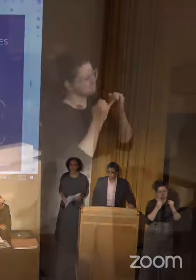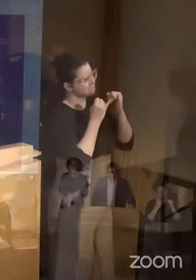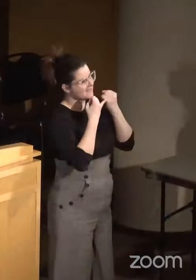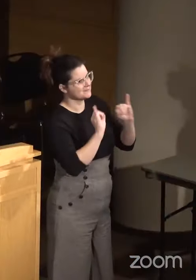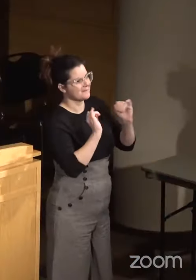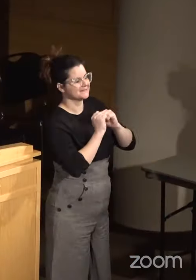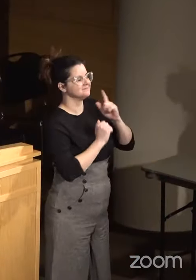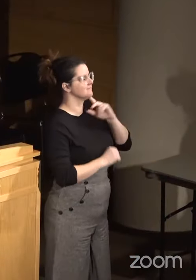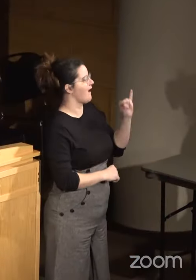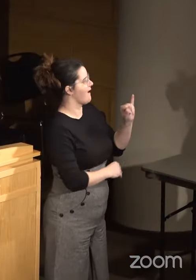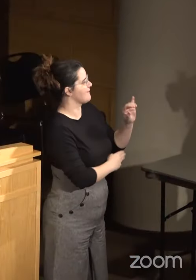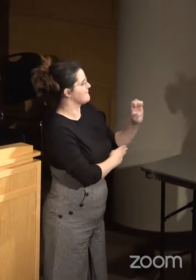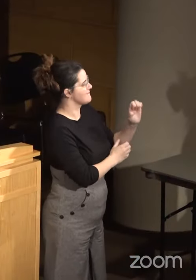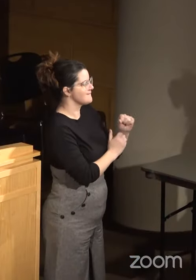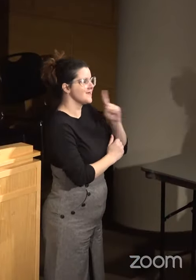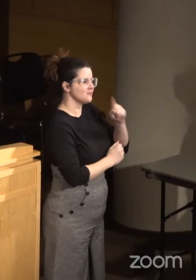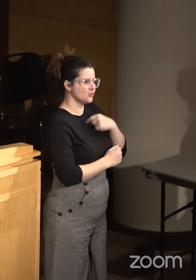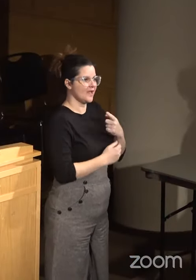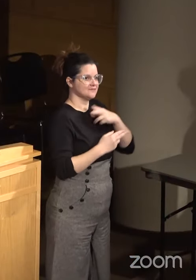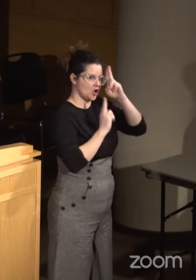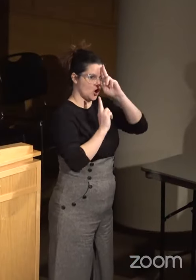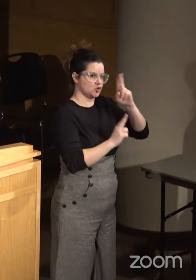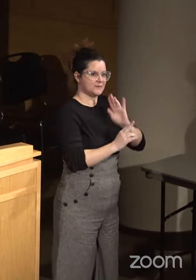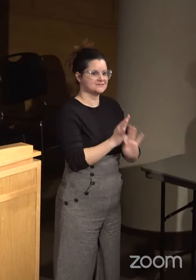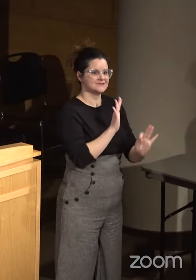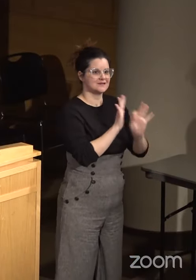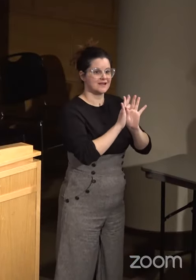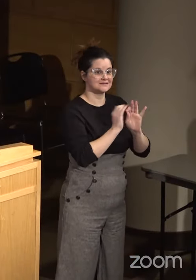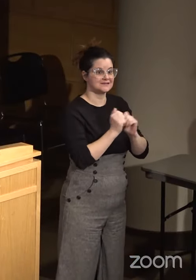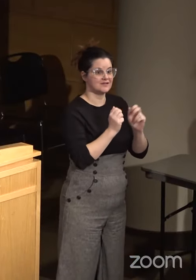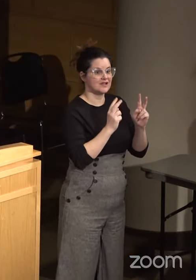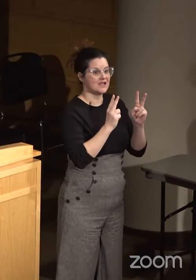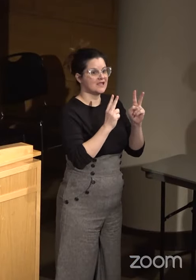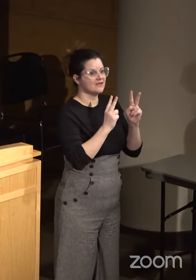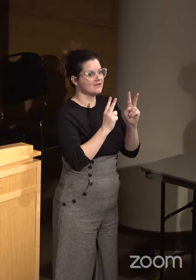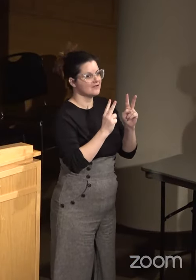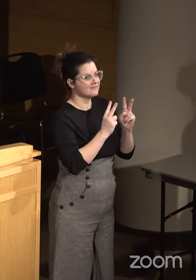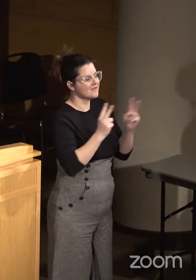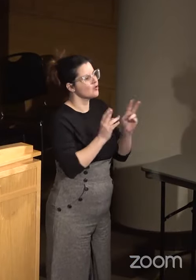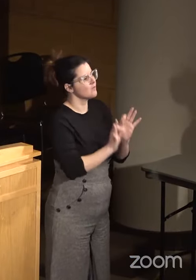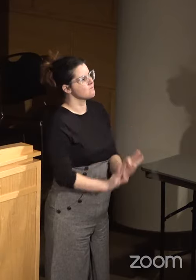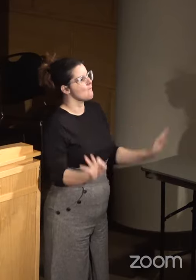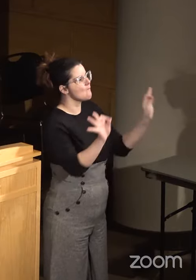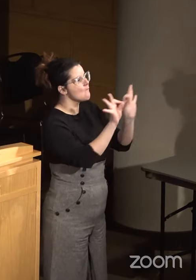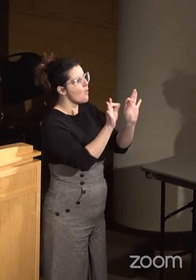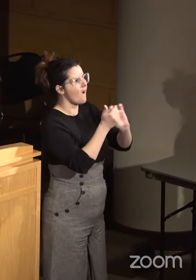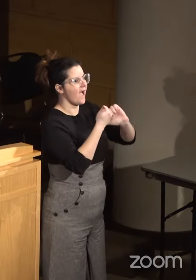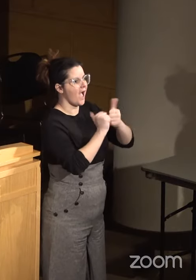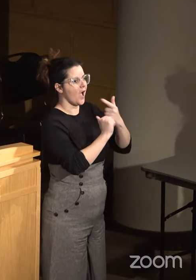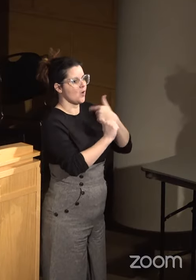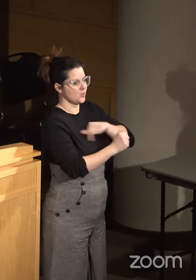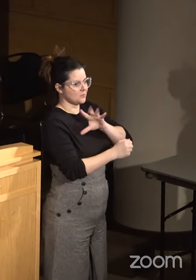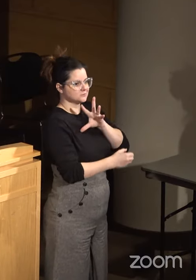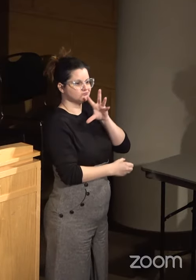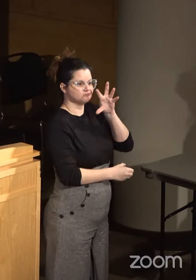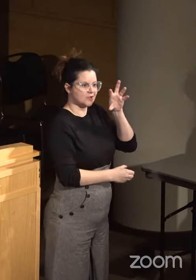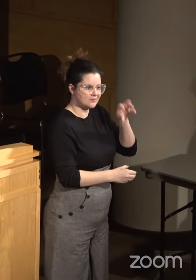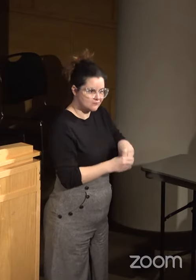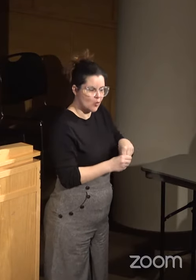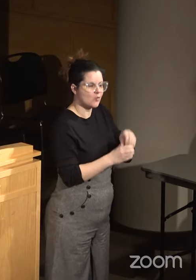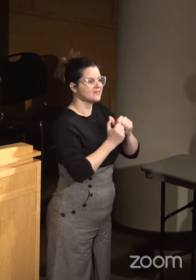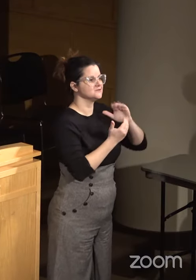we have the honor of being selected, and importantly, to hear about how we will engage this